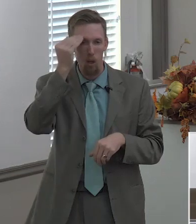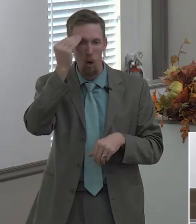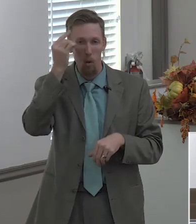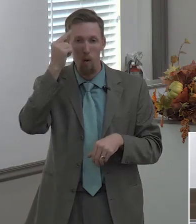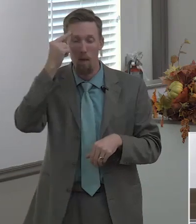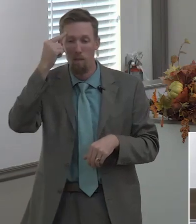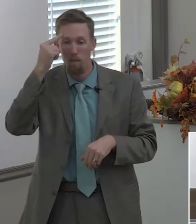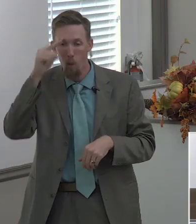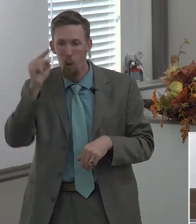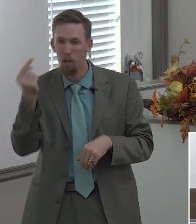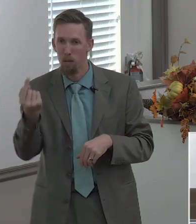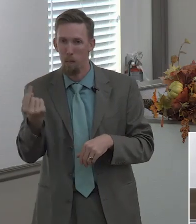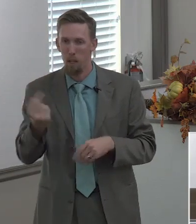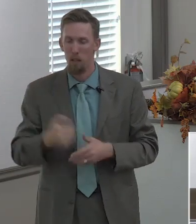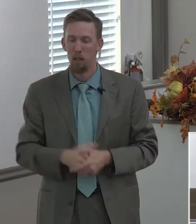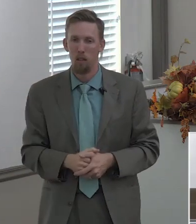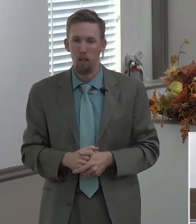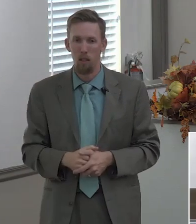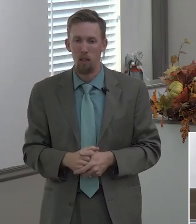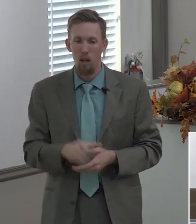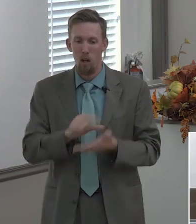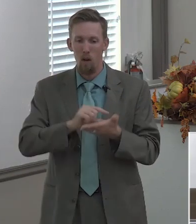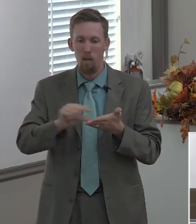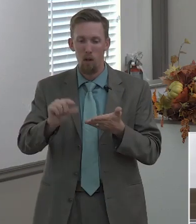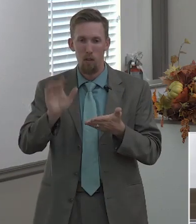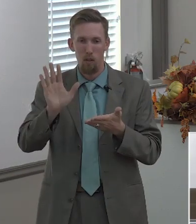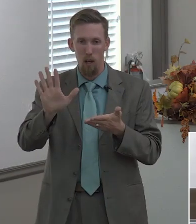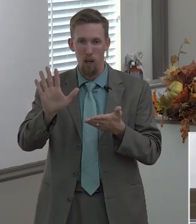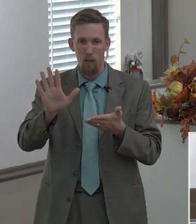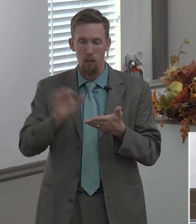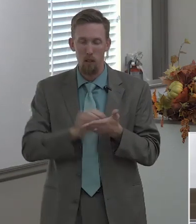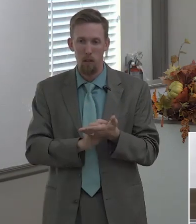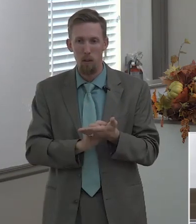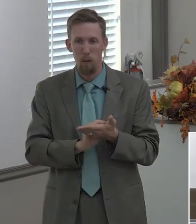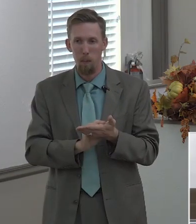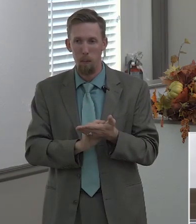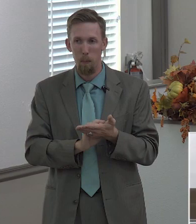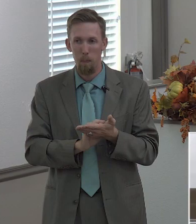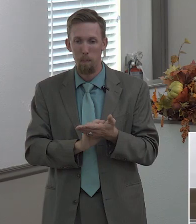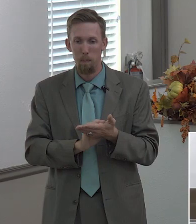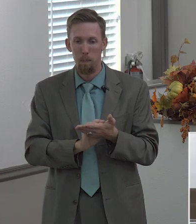it's mighty mighty important in verse number five